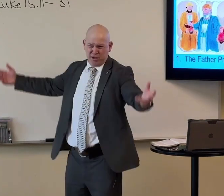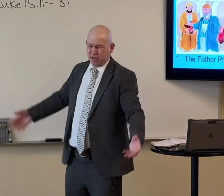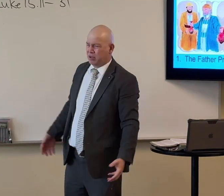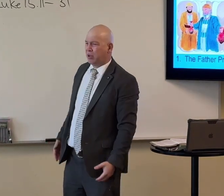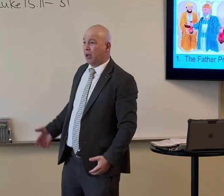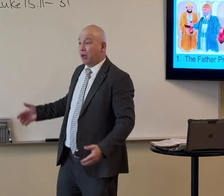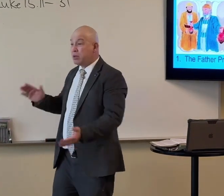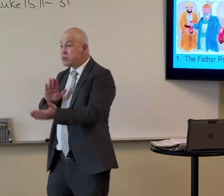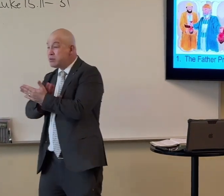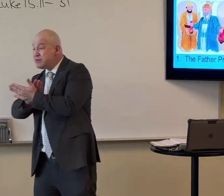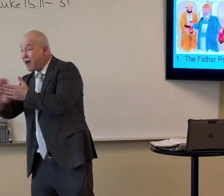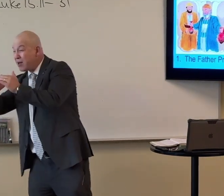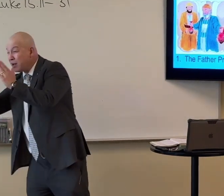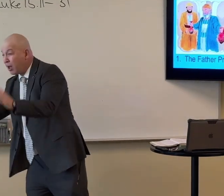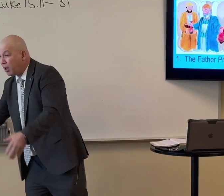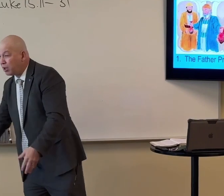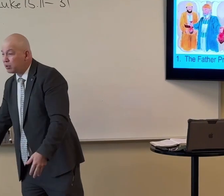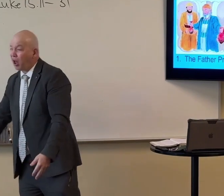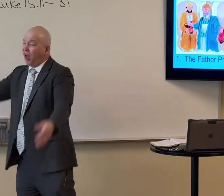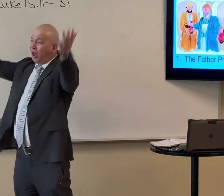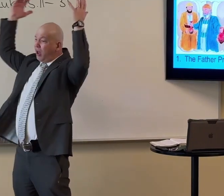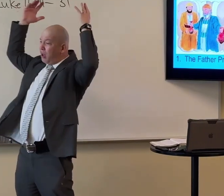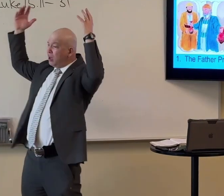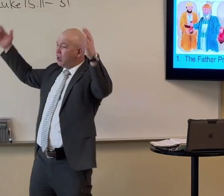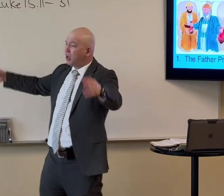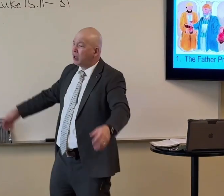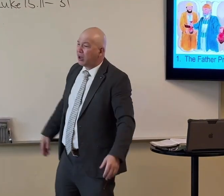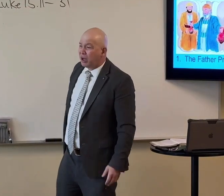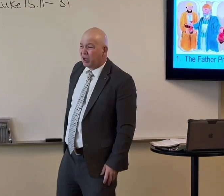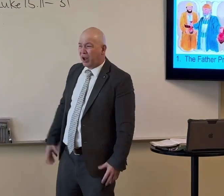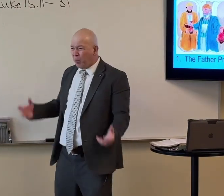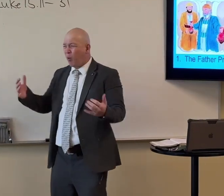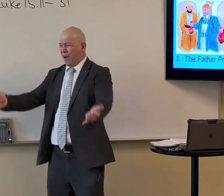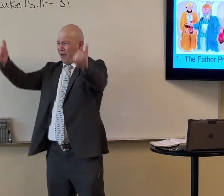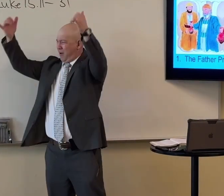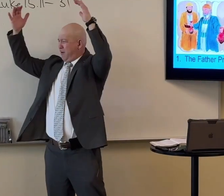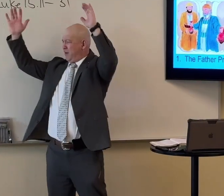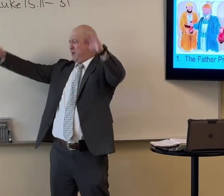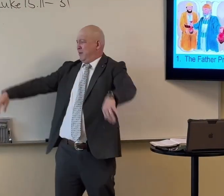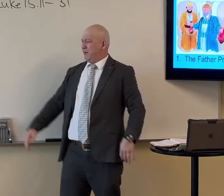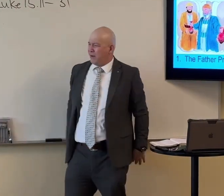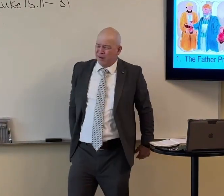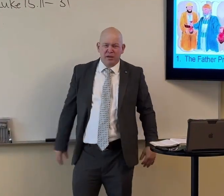That's what I want. A house. I want a bigger house. I want it now.